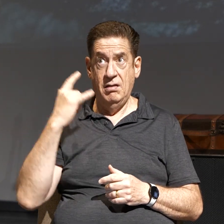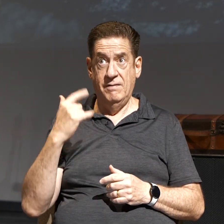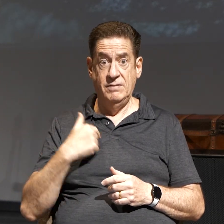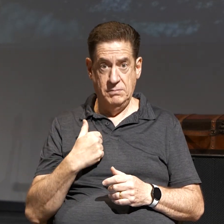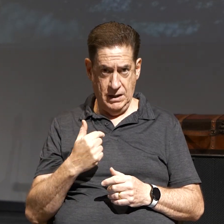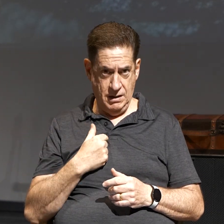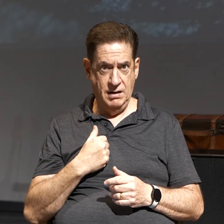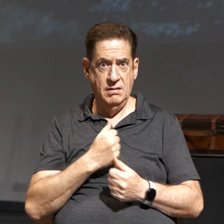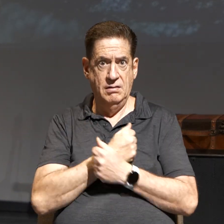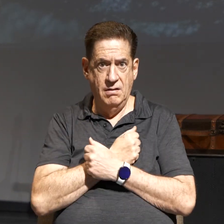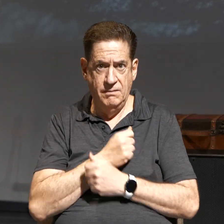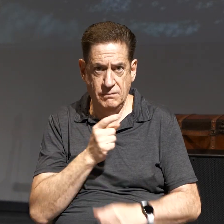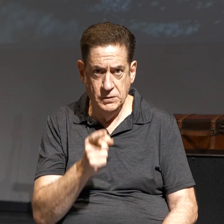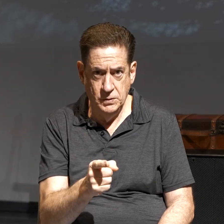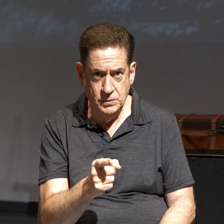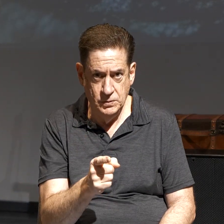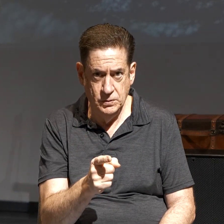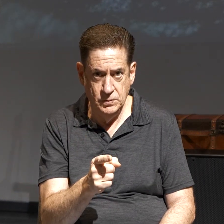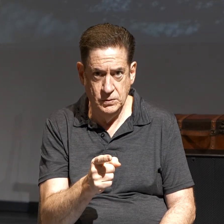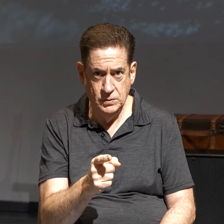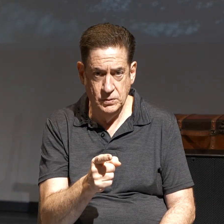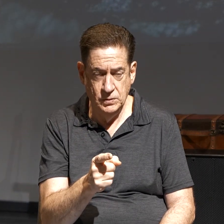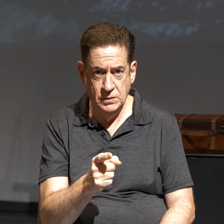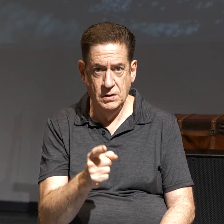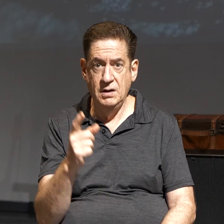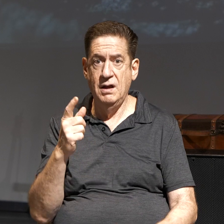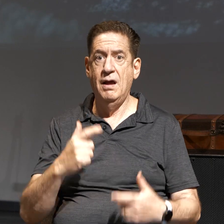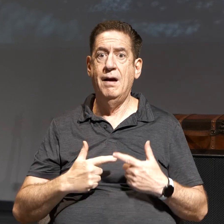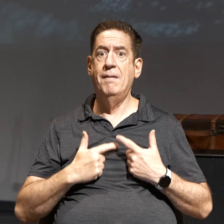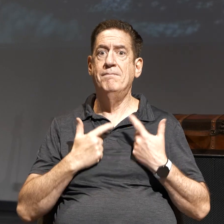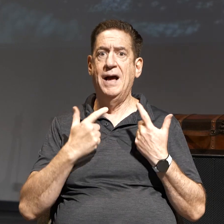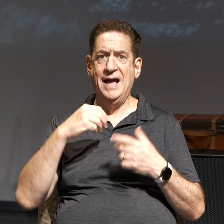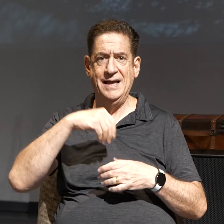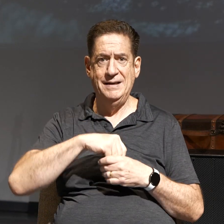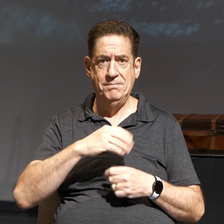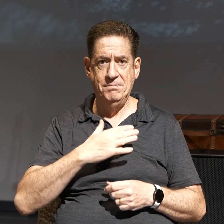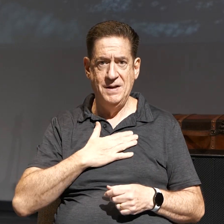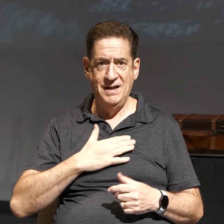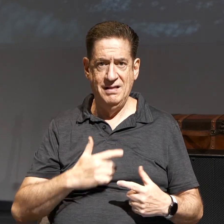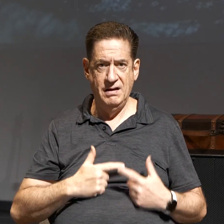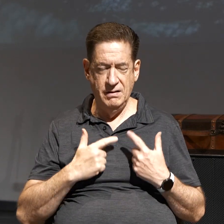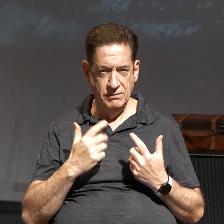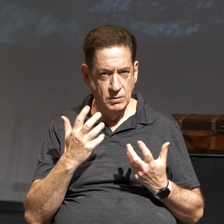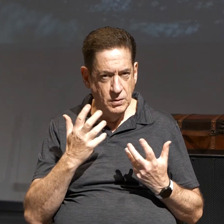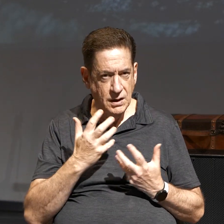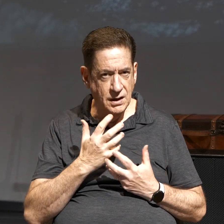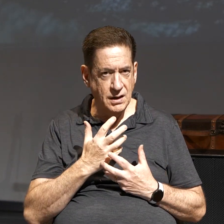so I have loved you. Abide in My love. Oh,